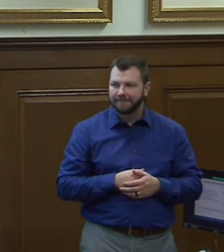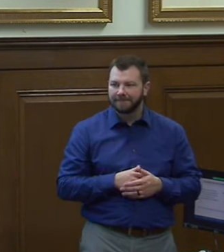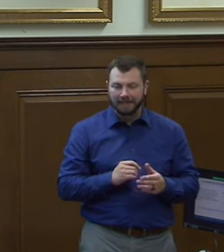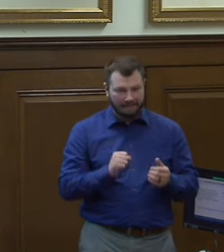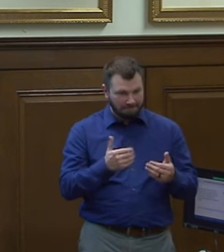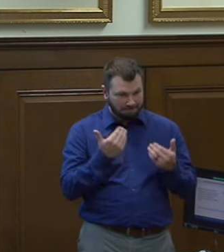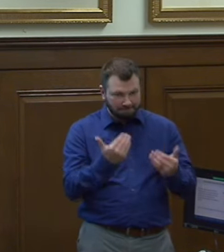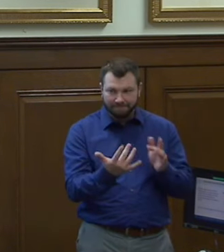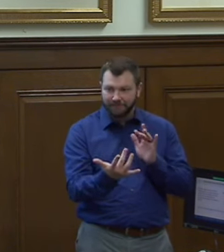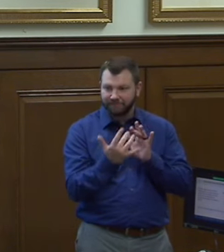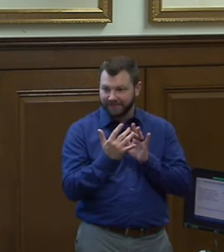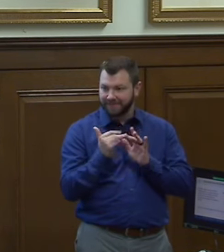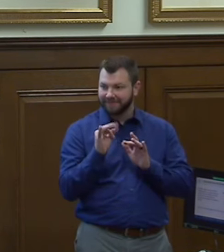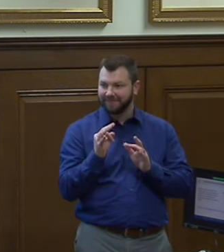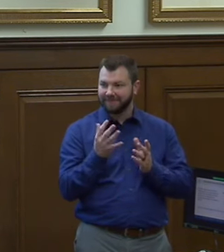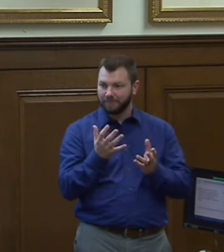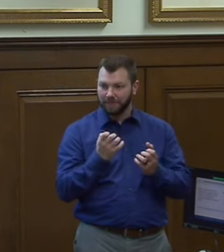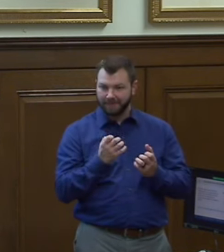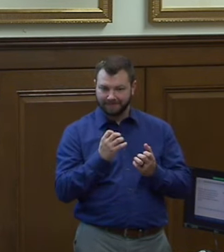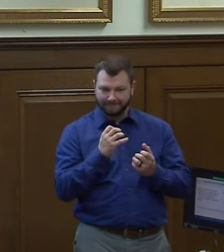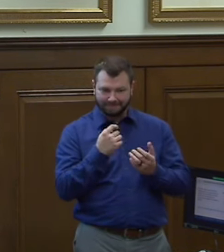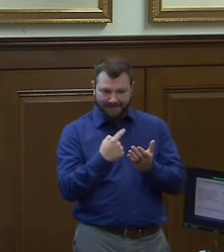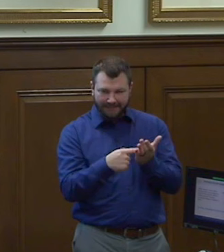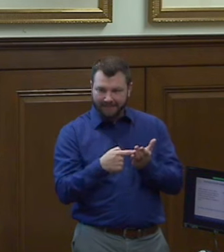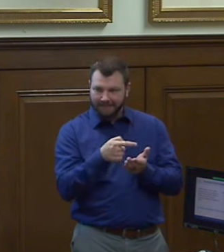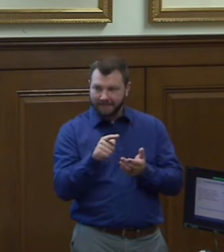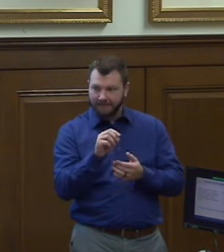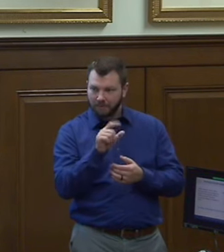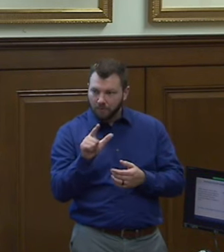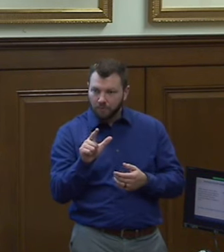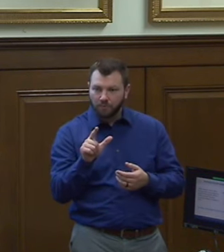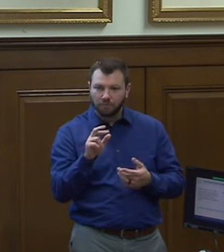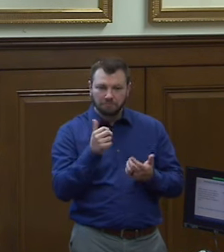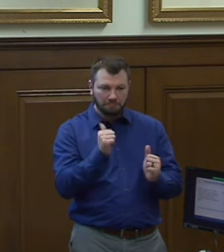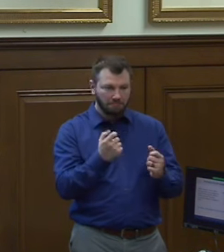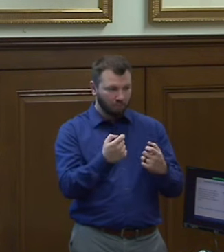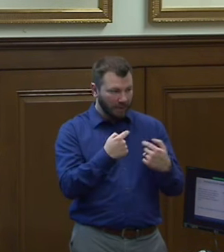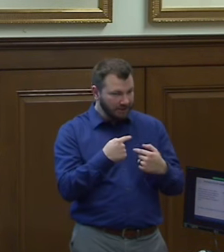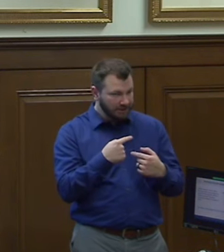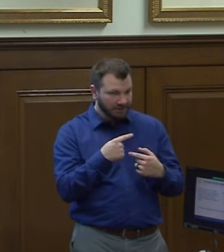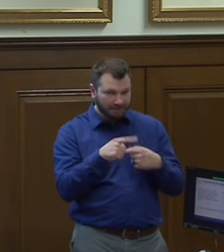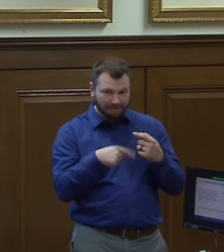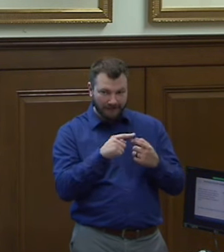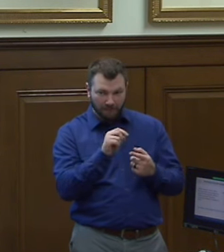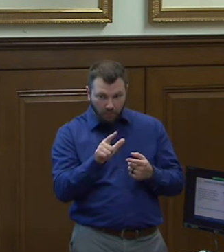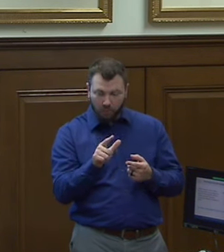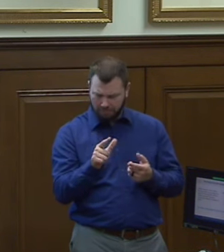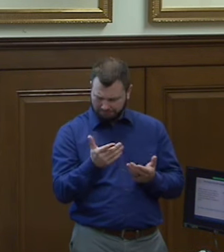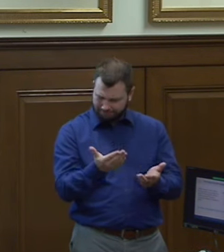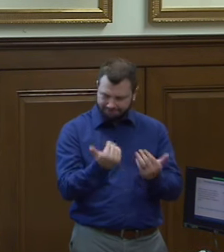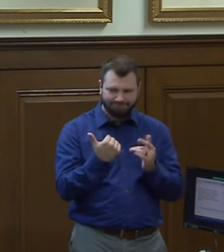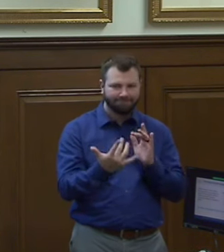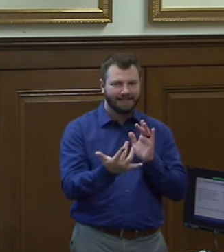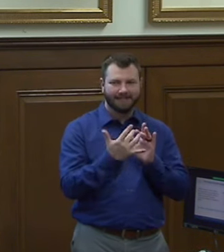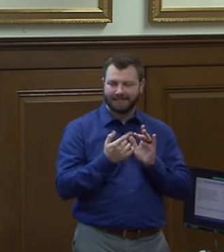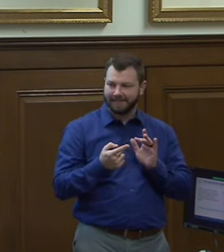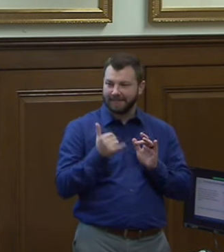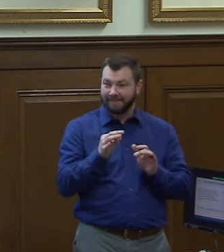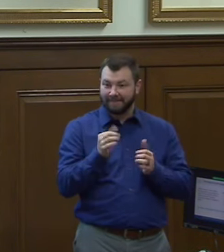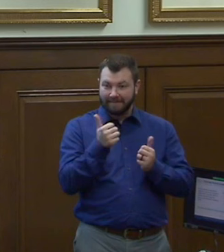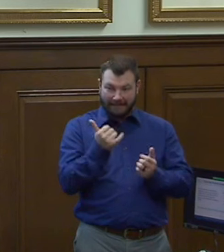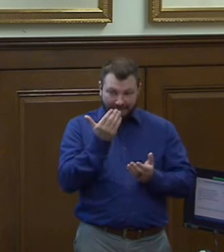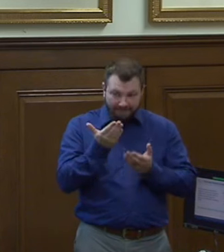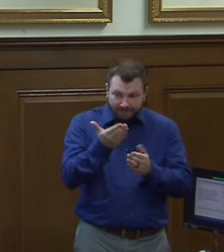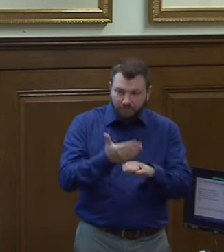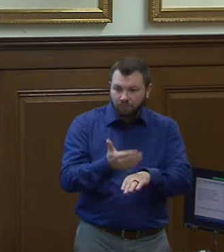hesitate to reach out if you'd like to talk about the tools or any questions that you have about them um hope if you have any improvements to our